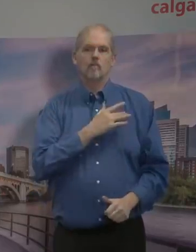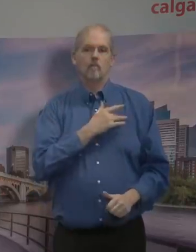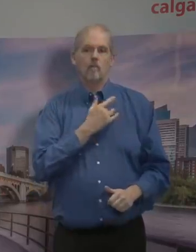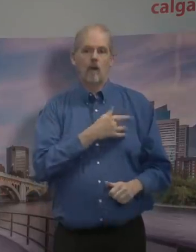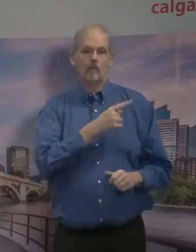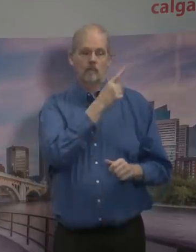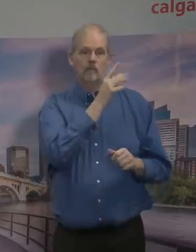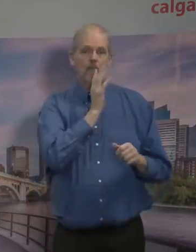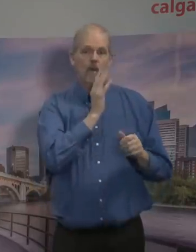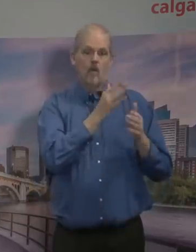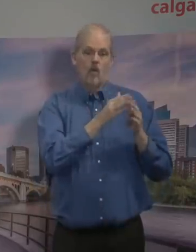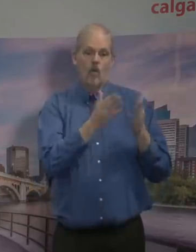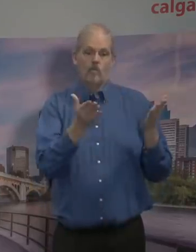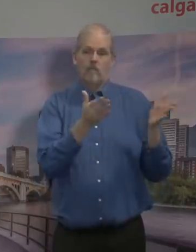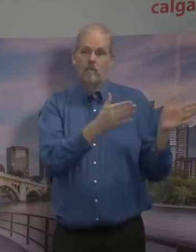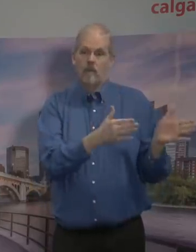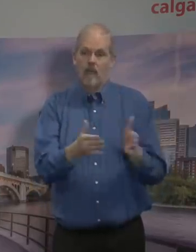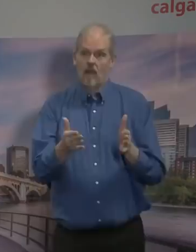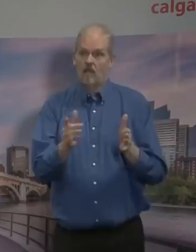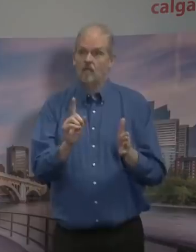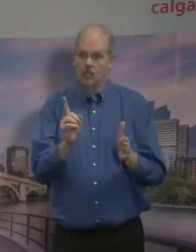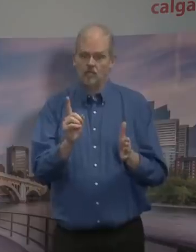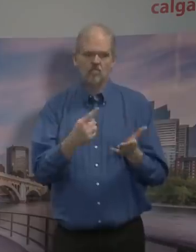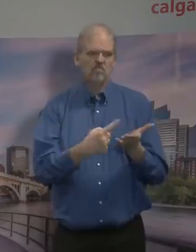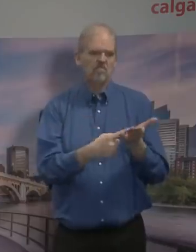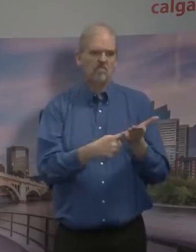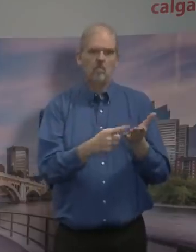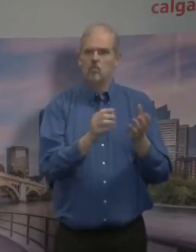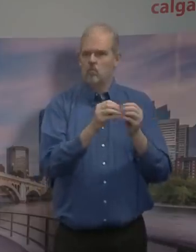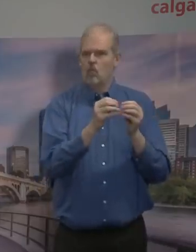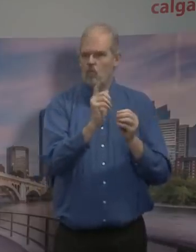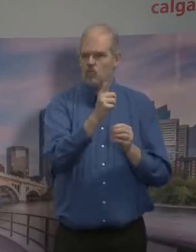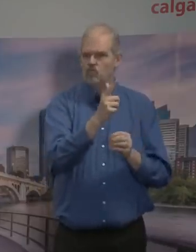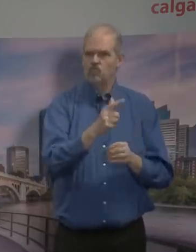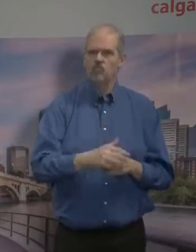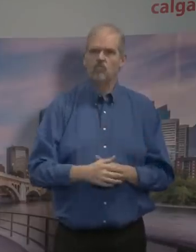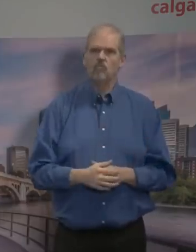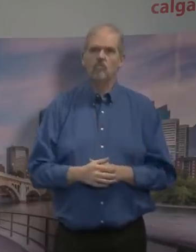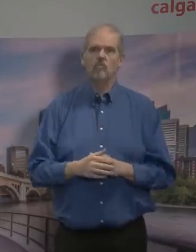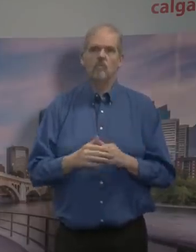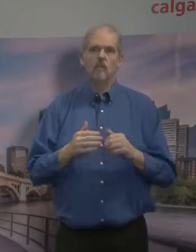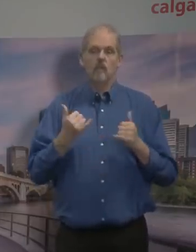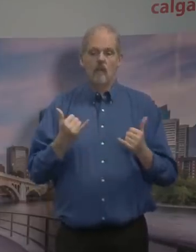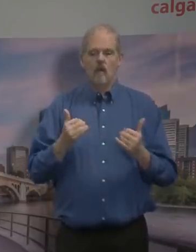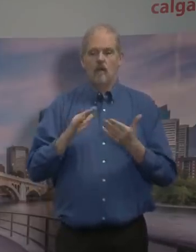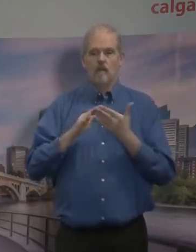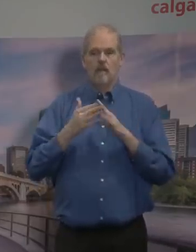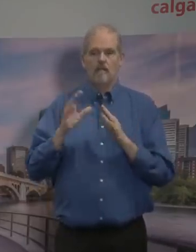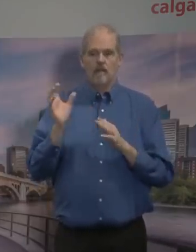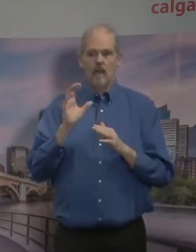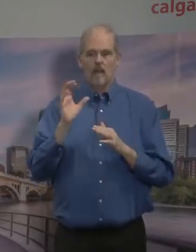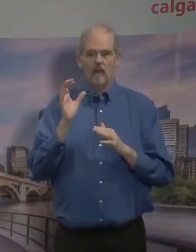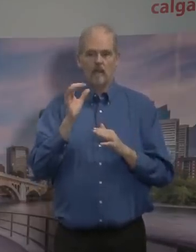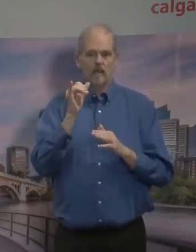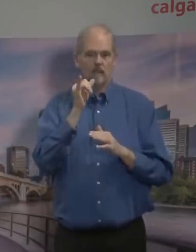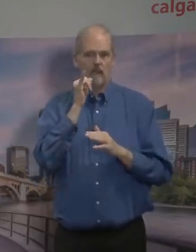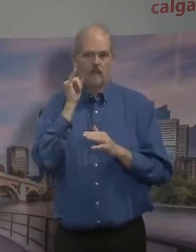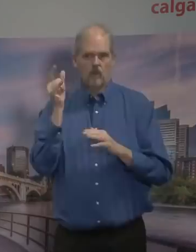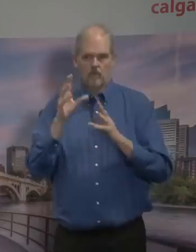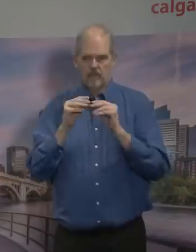So city council yesterday had a full-day meeting talking about the impact of the COVID crisis on the city's finances.